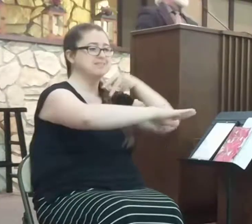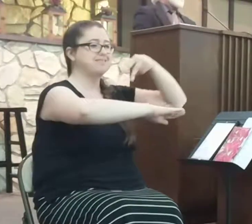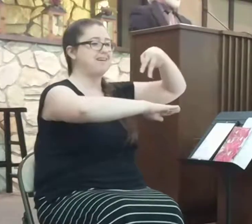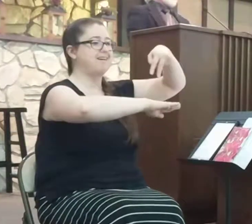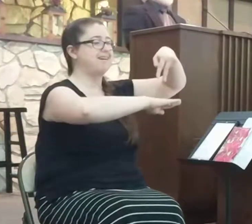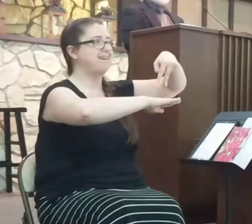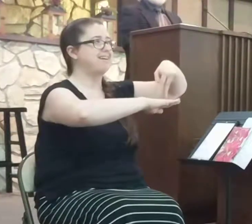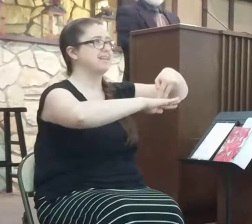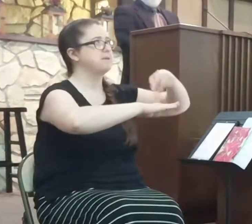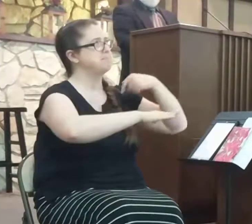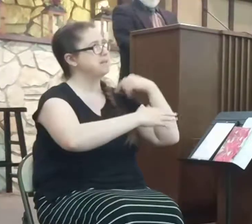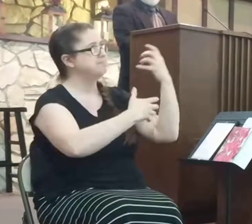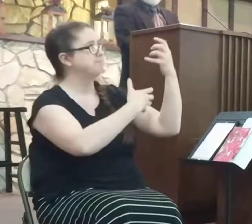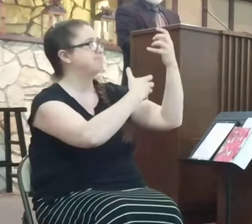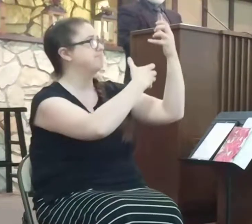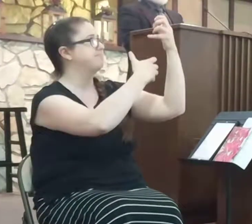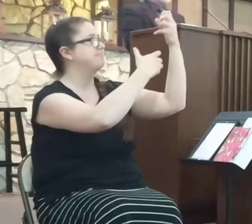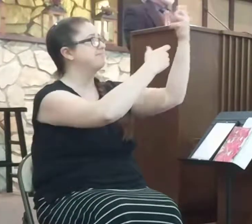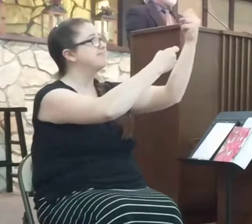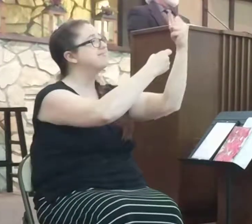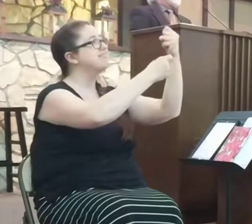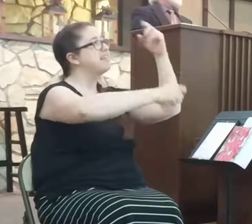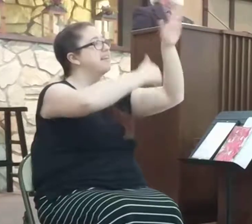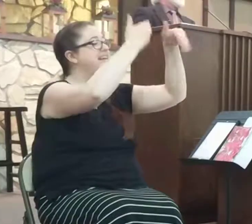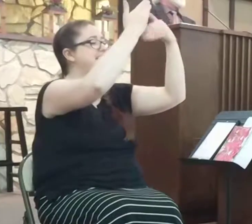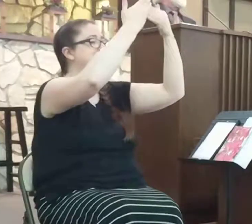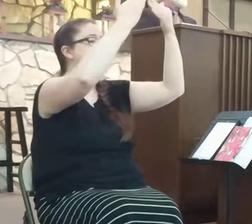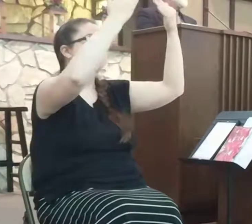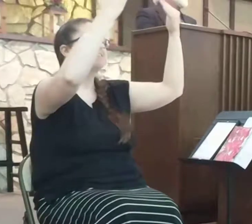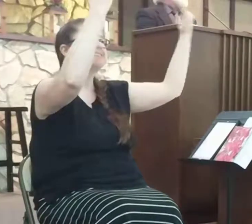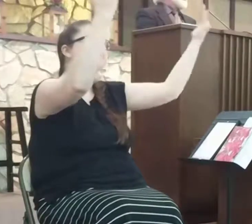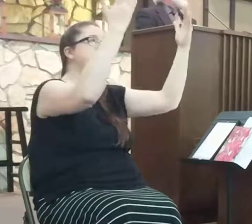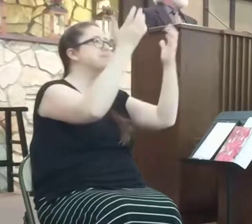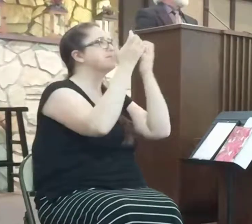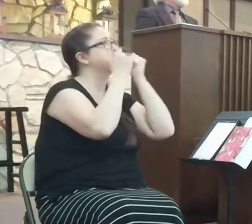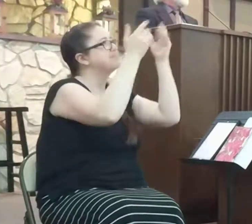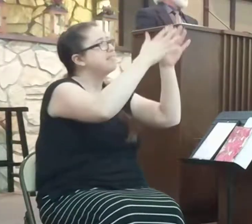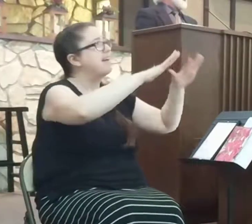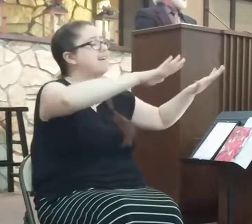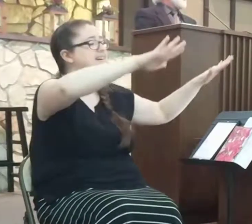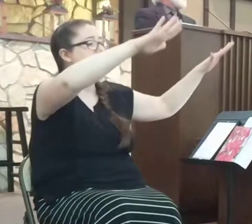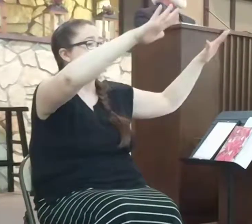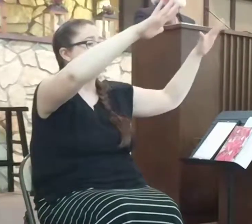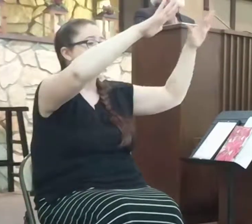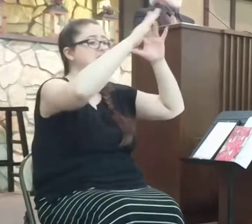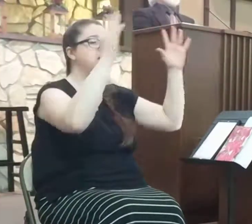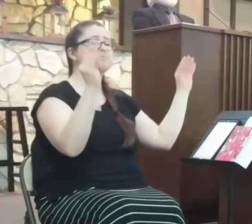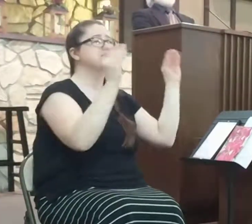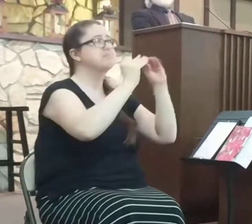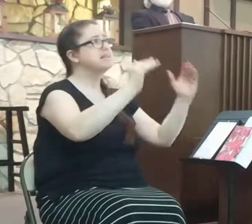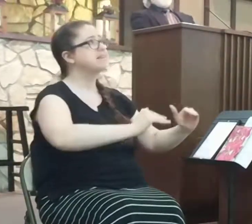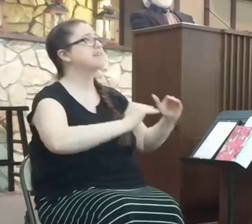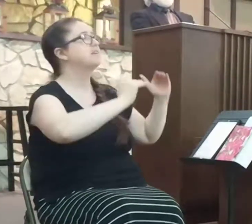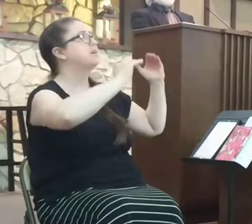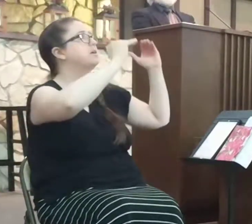stand, I think on heaven's table and a higher